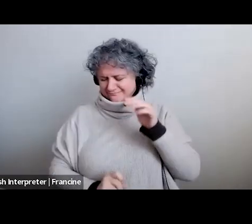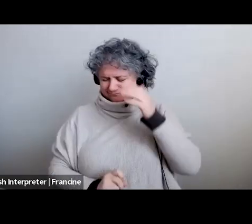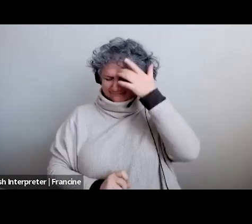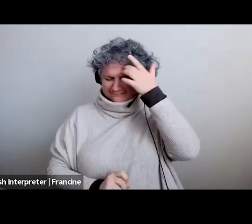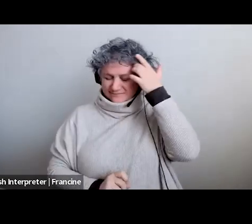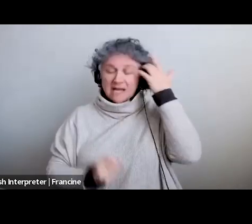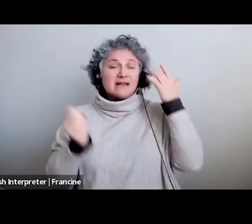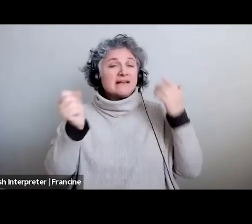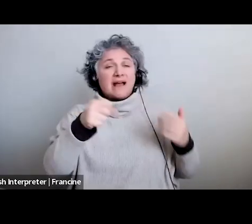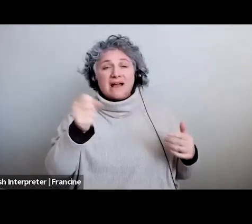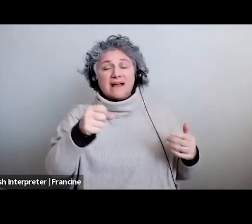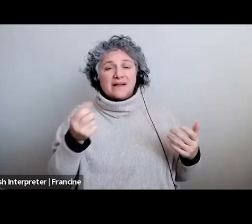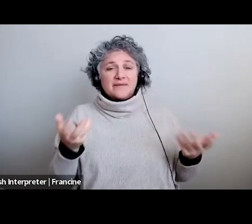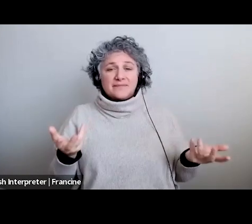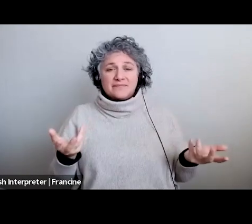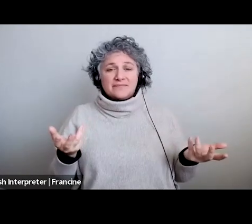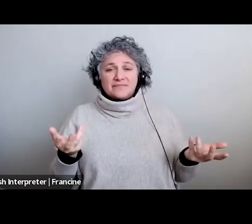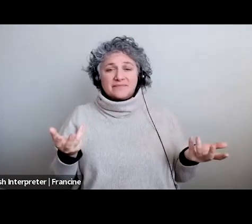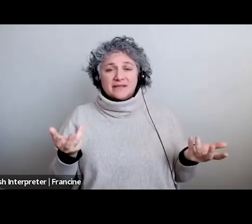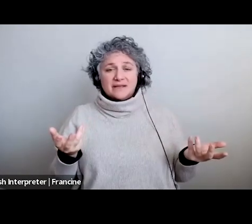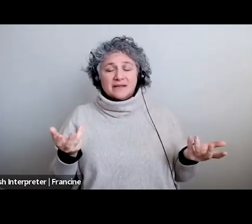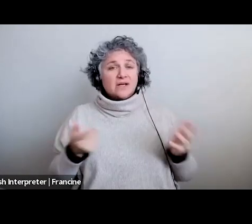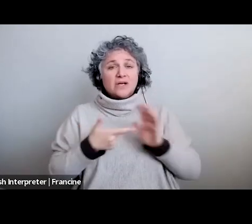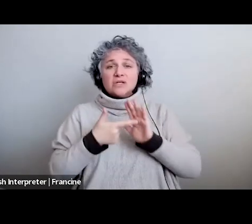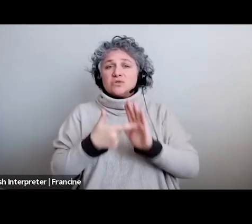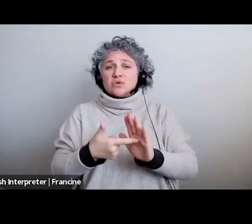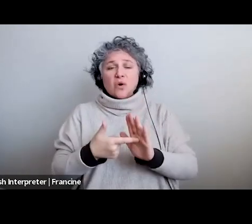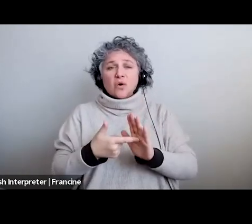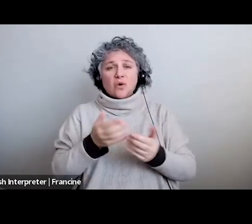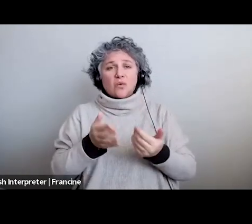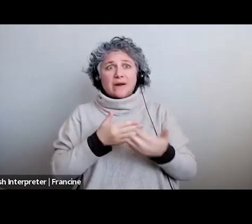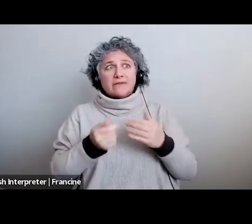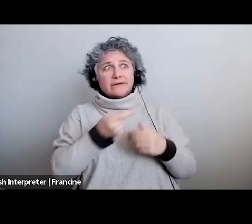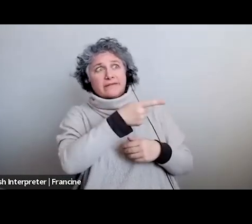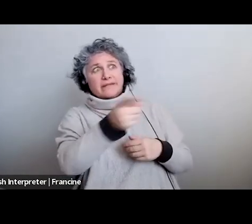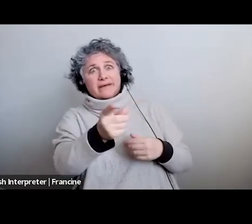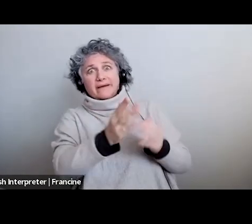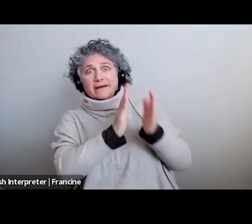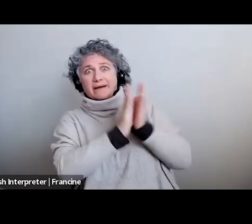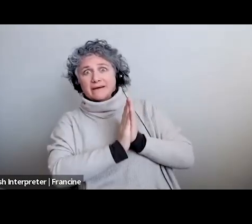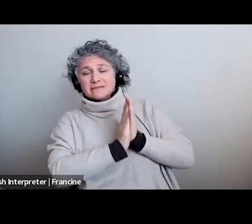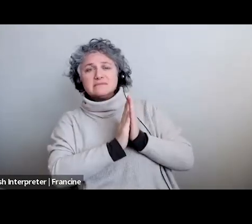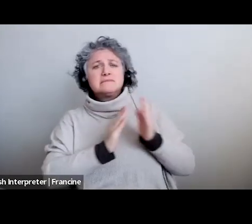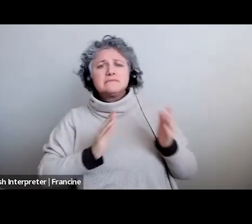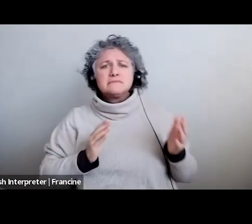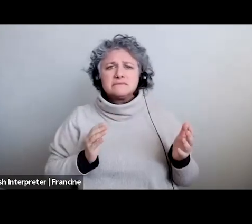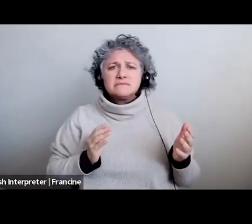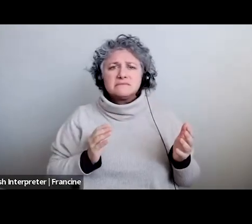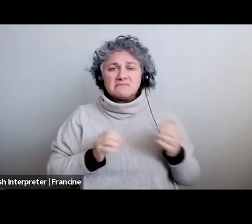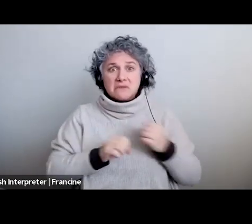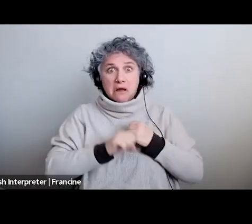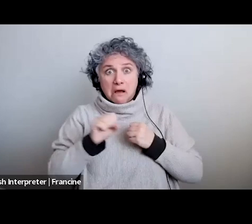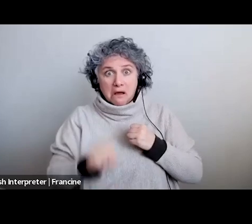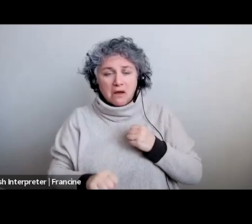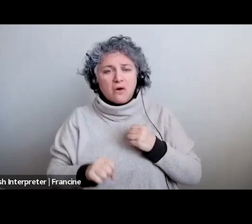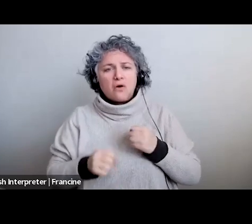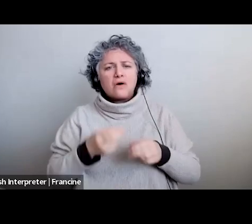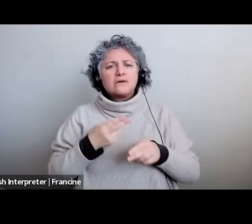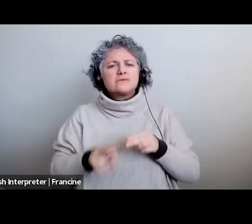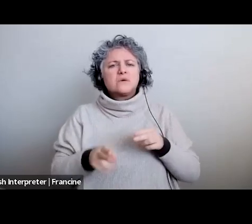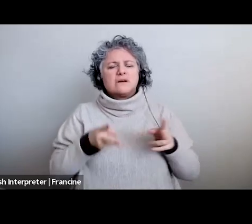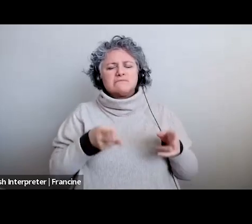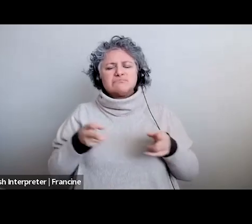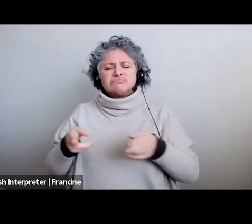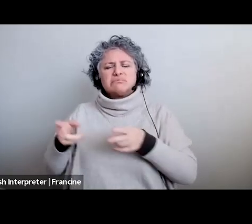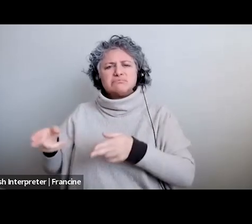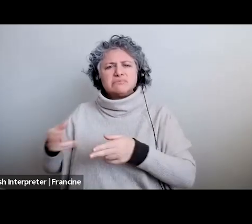yeah just uh you would just show whatever they've asked you or just show a little it doesn't have to be long just a little clip of some of your bits and if